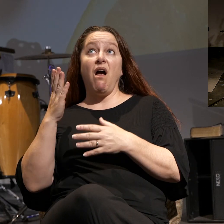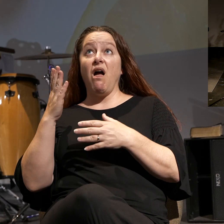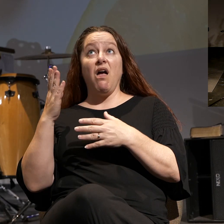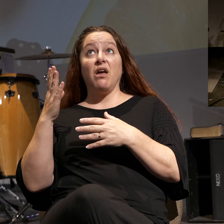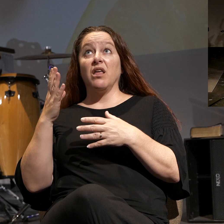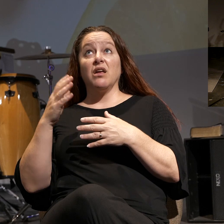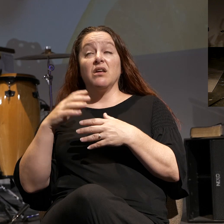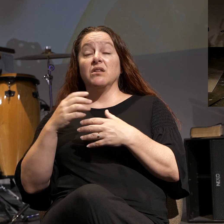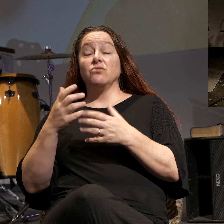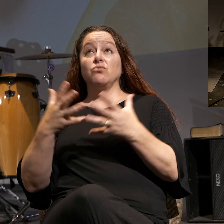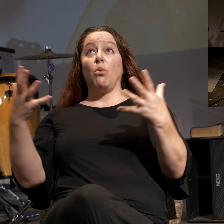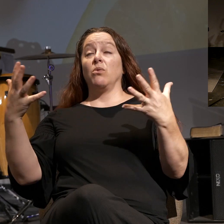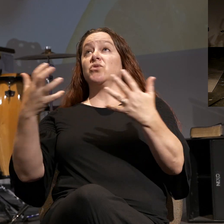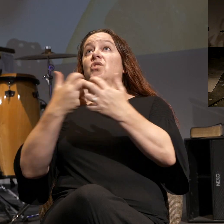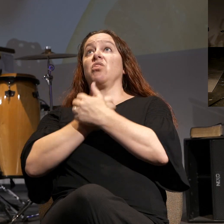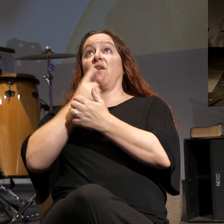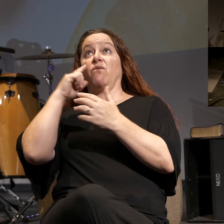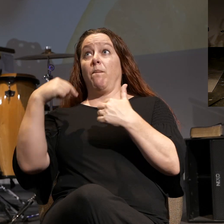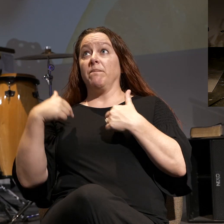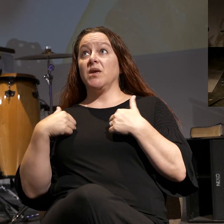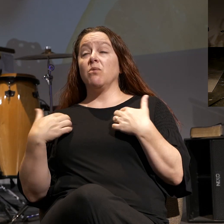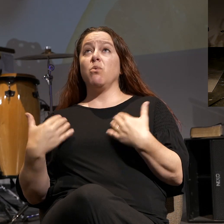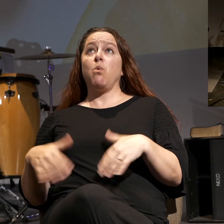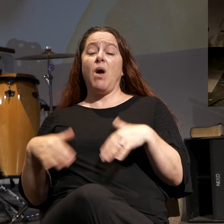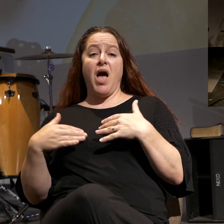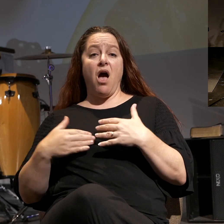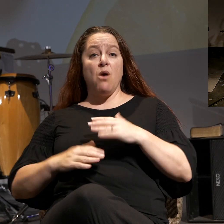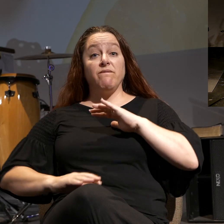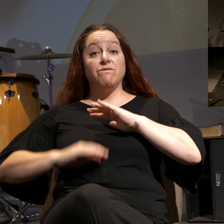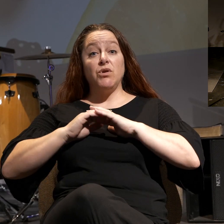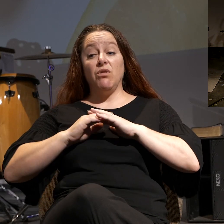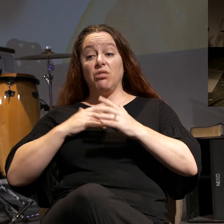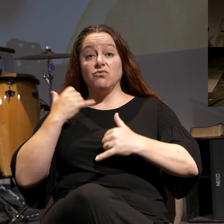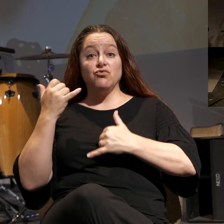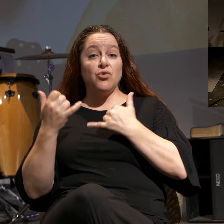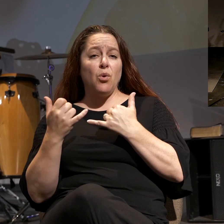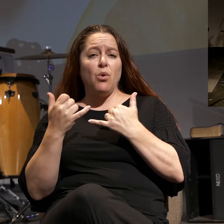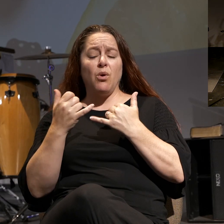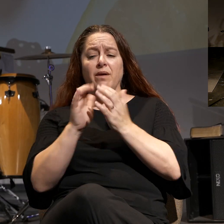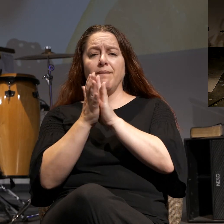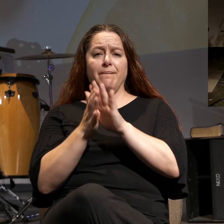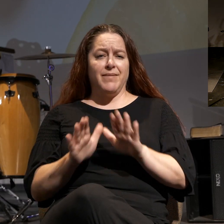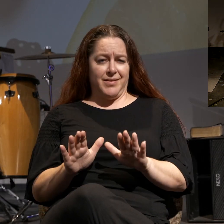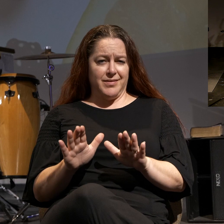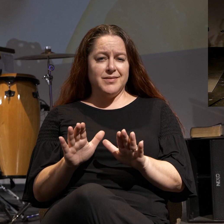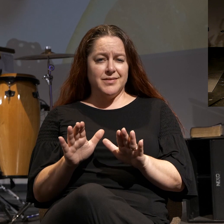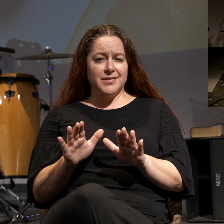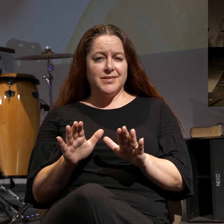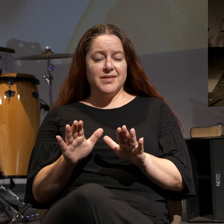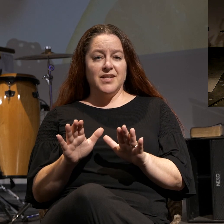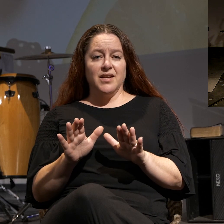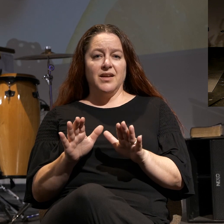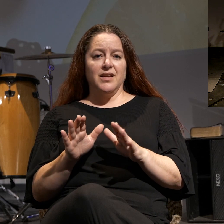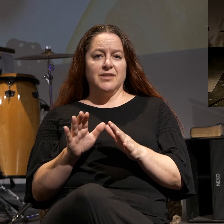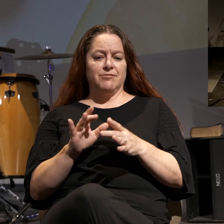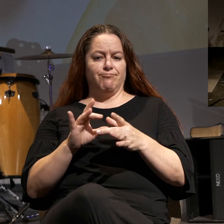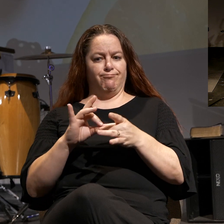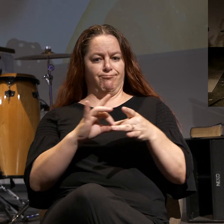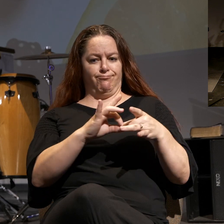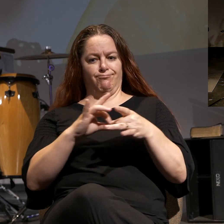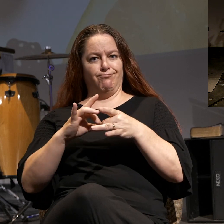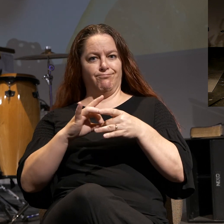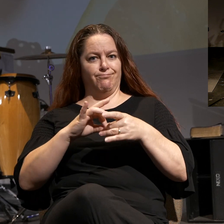love for you, you will naturally be full of joy and peace. They go together.